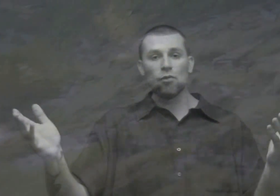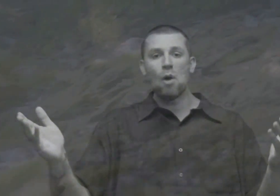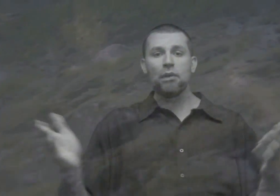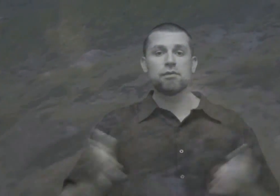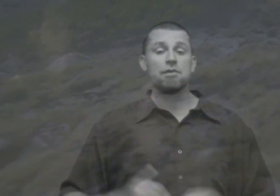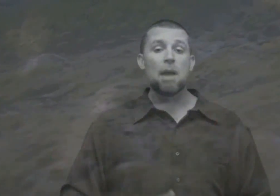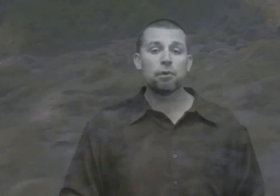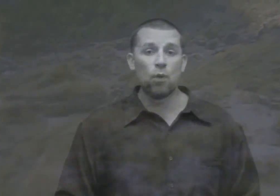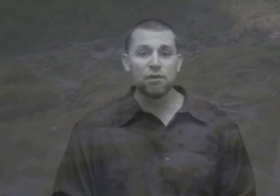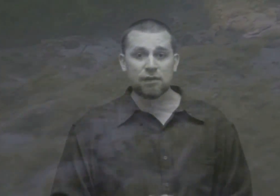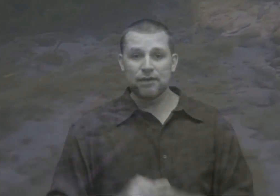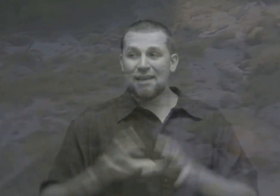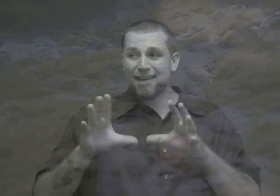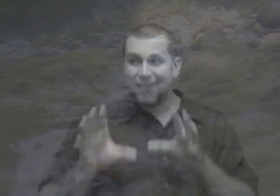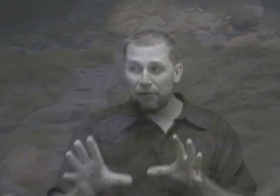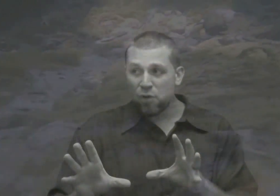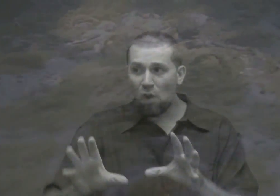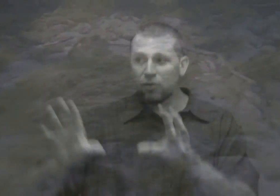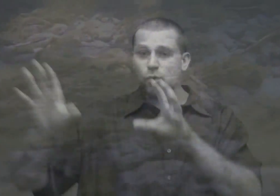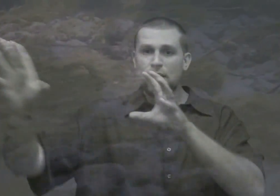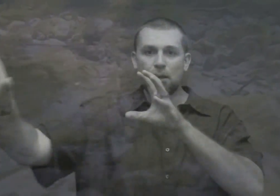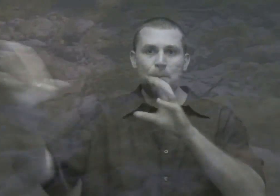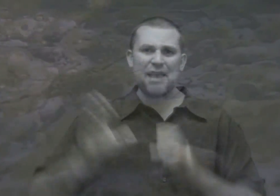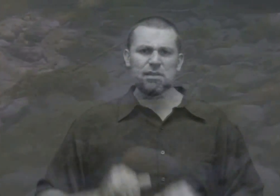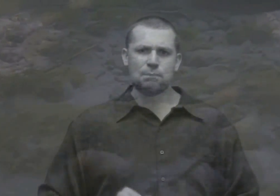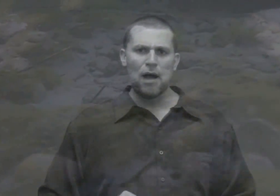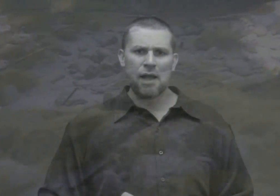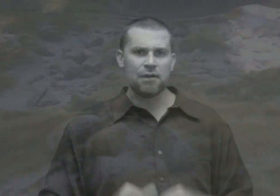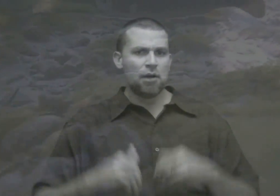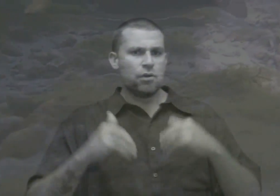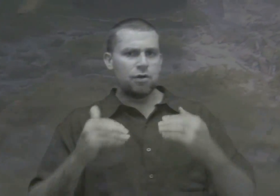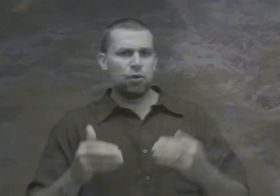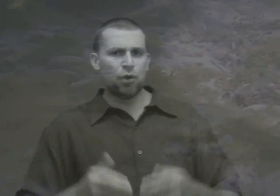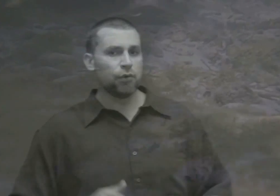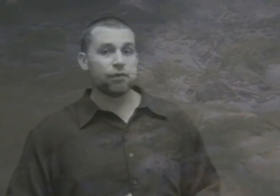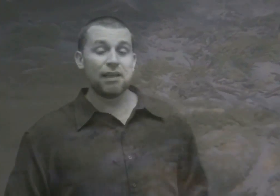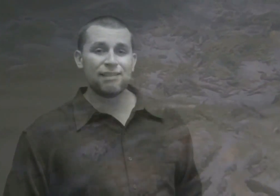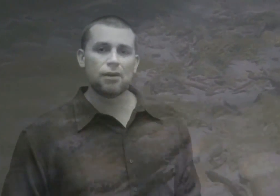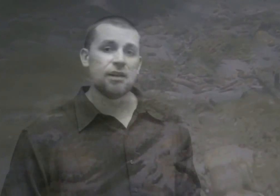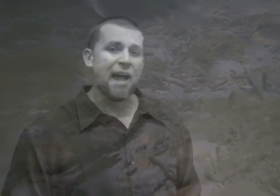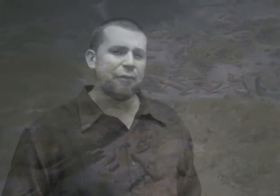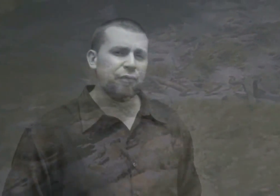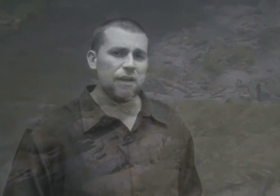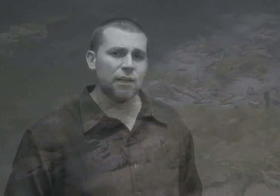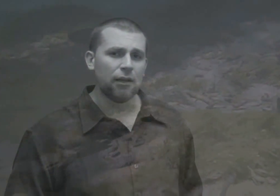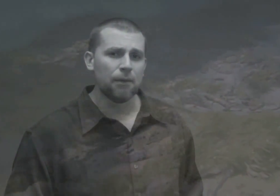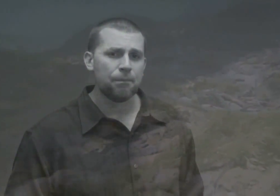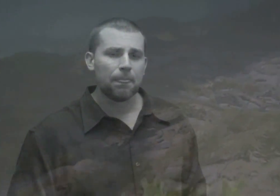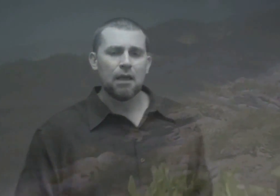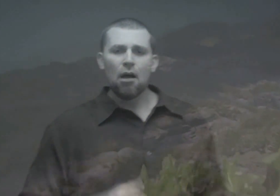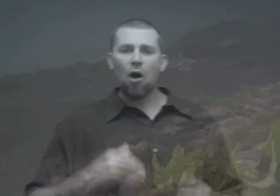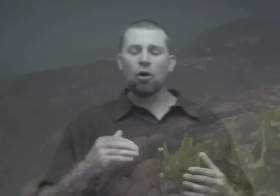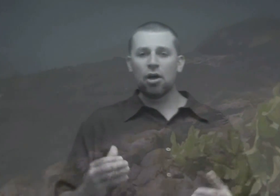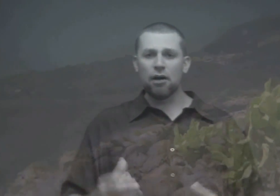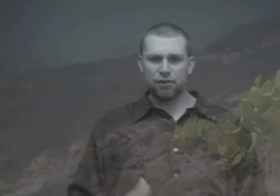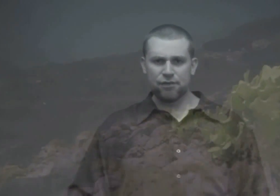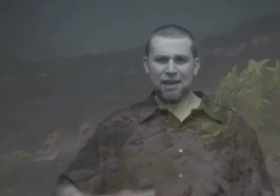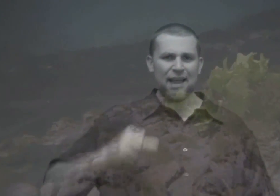Romans chapter 1 says, given over to a debased mind to do those things that are not fitting. Our conscience then